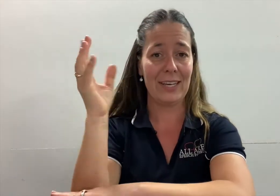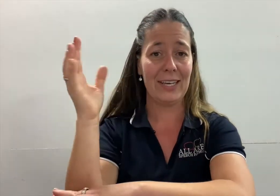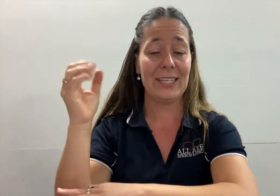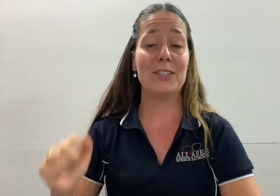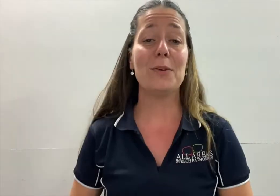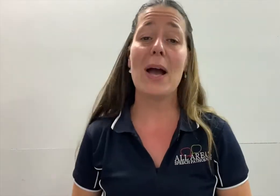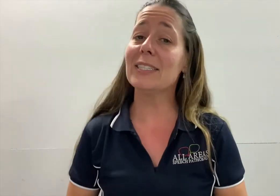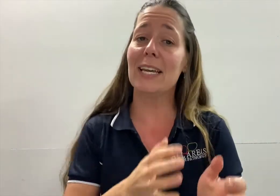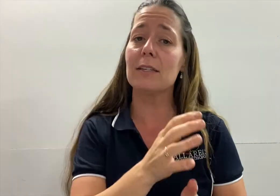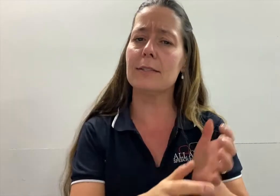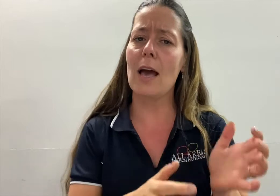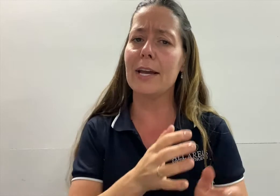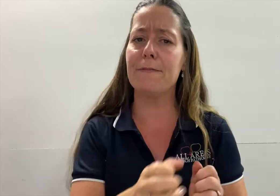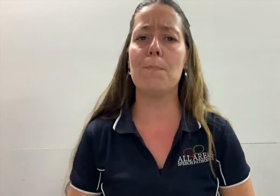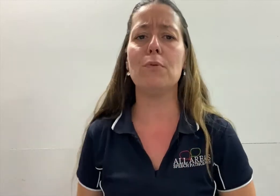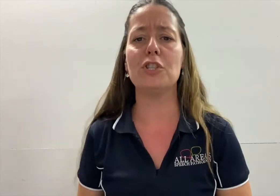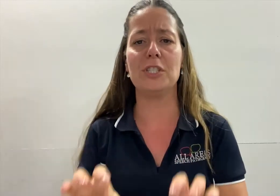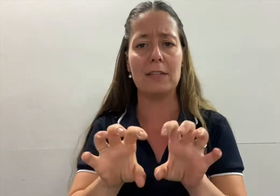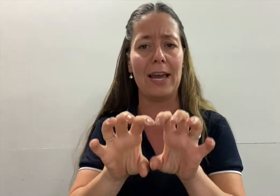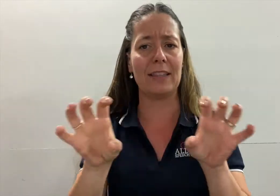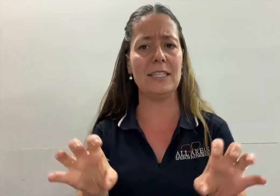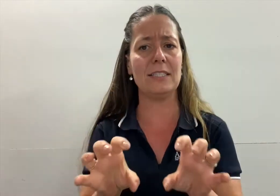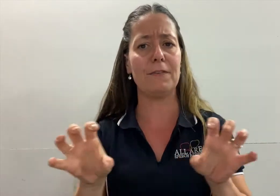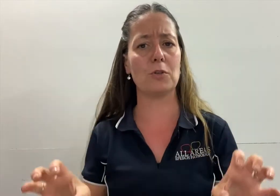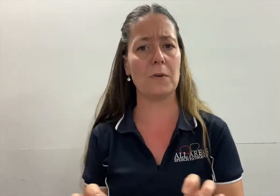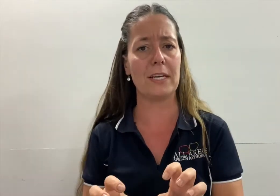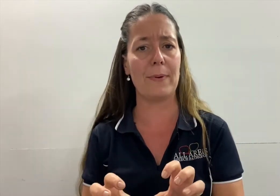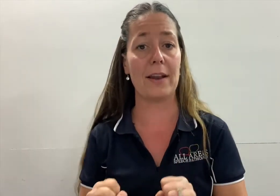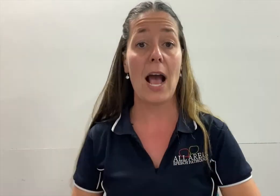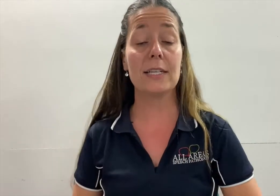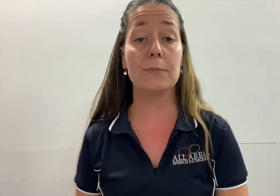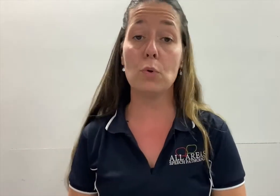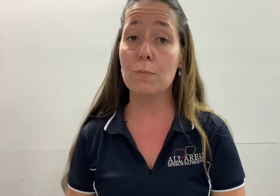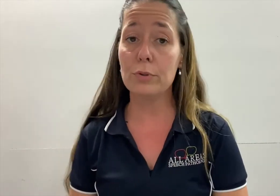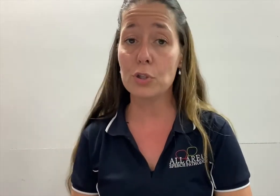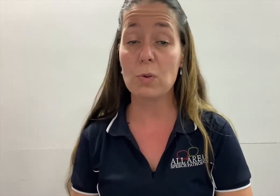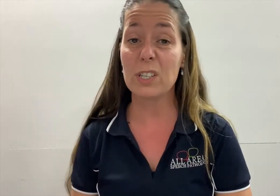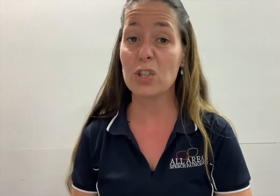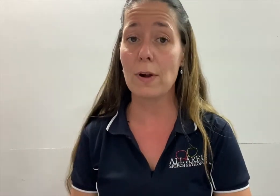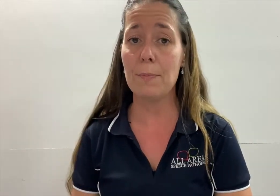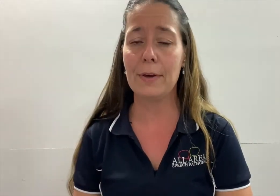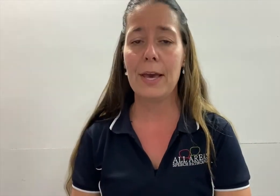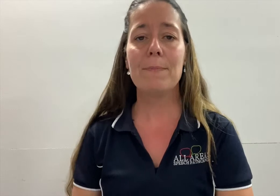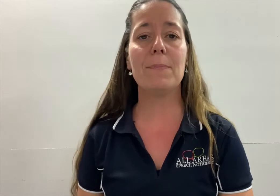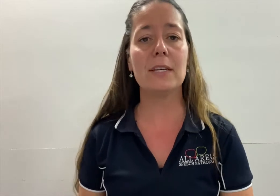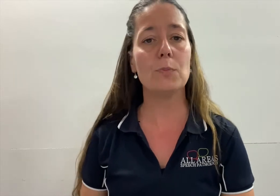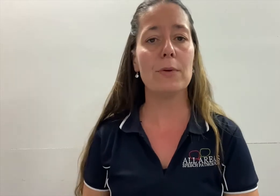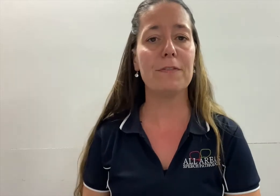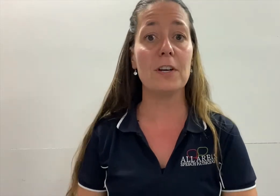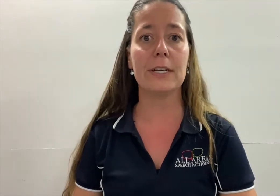So you might see the sign for bush done like this if you're talking about a small bush or a shrub. But because we're referring